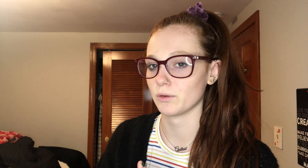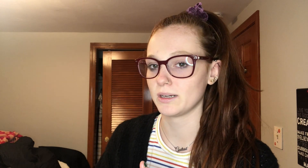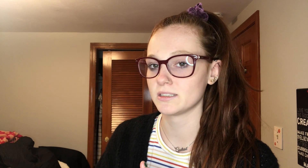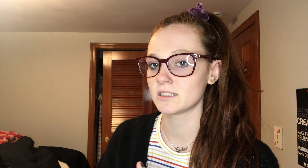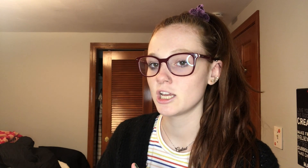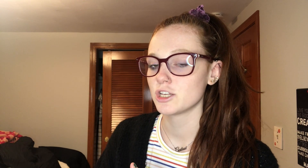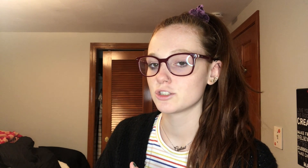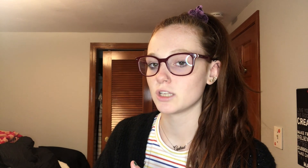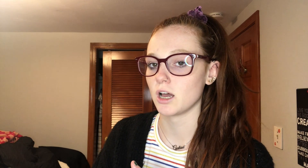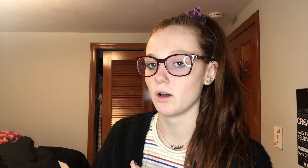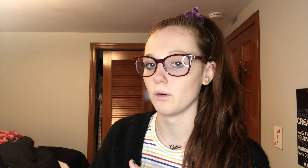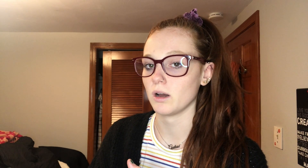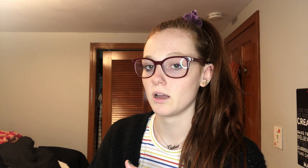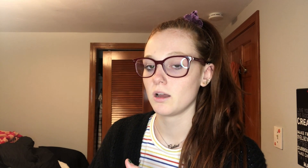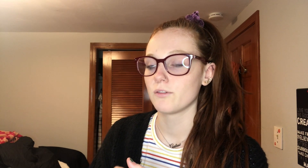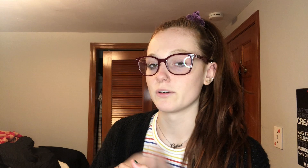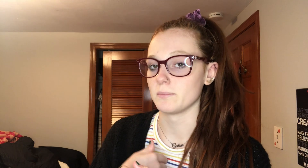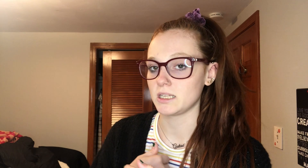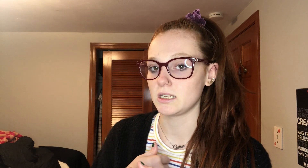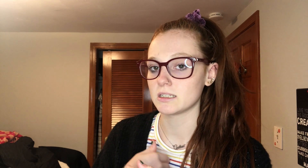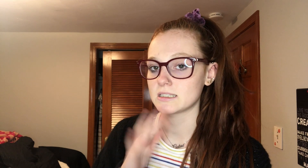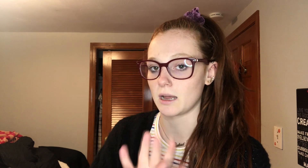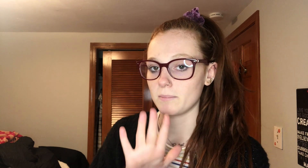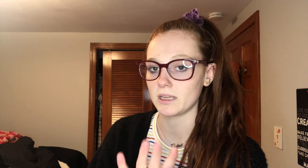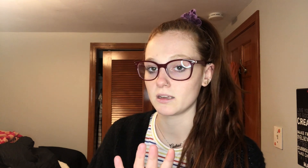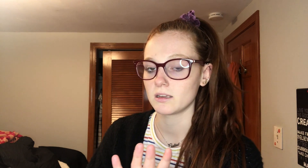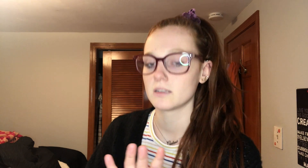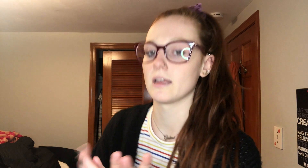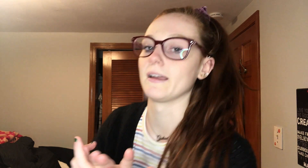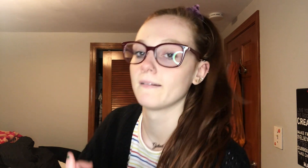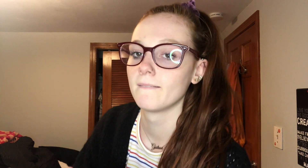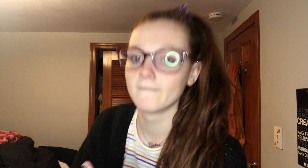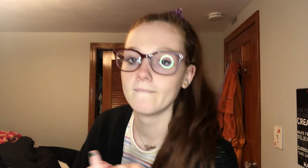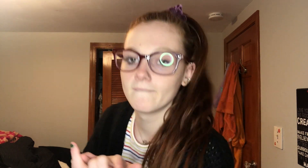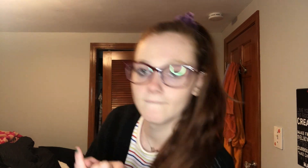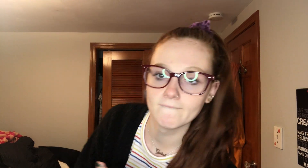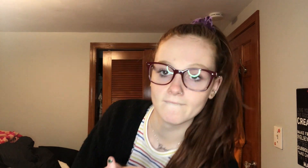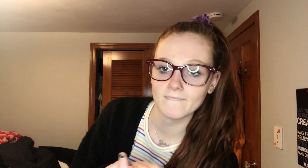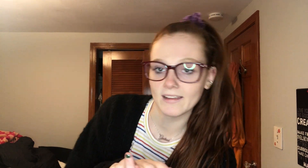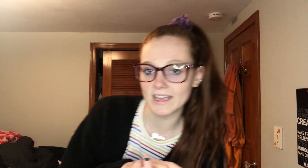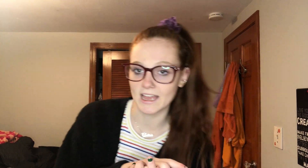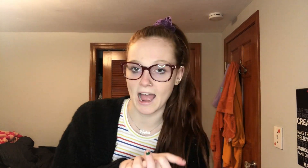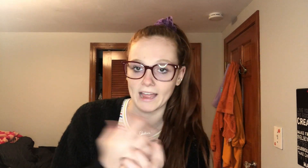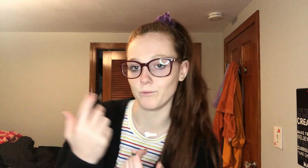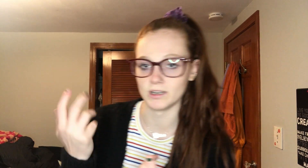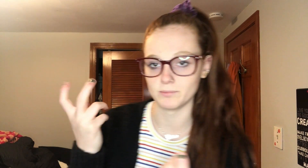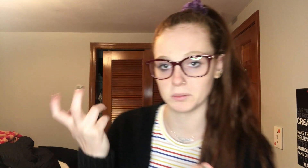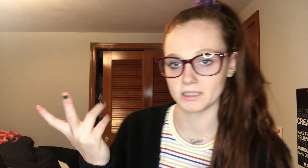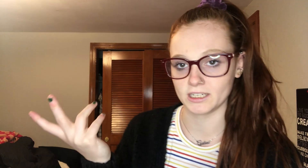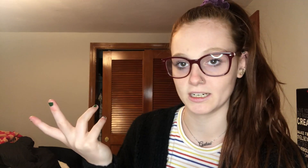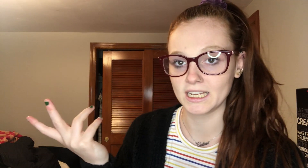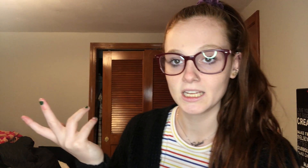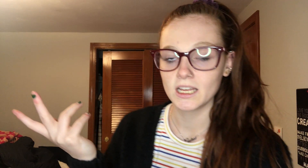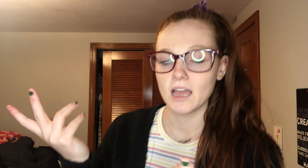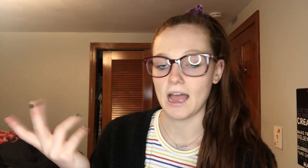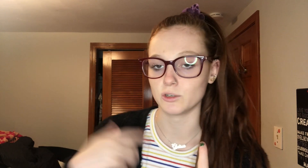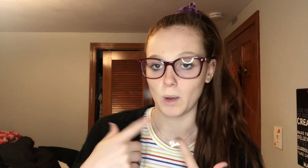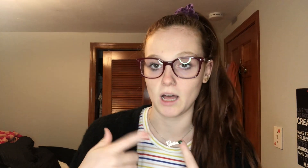ones so for me stomping like I wouldn't be able to hear it as well